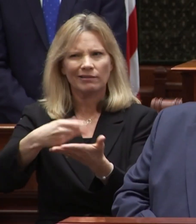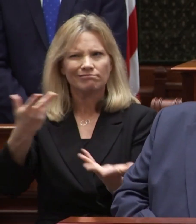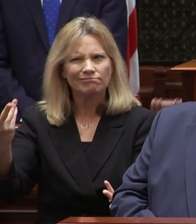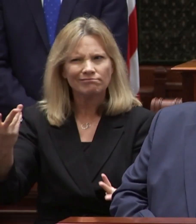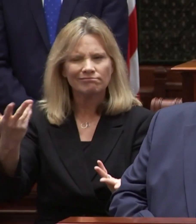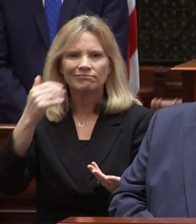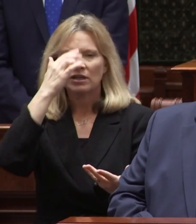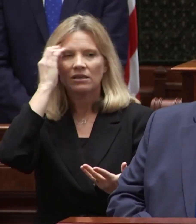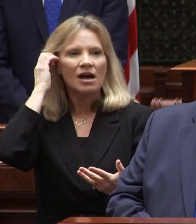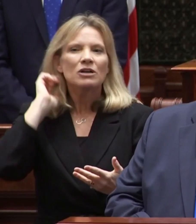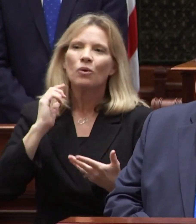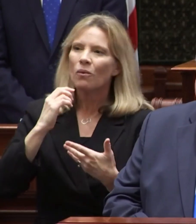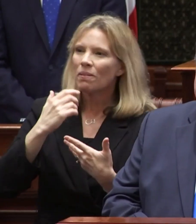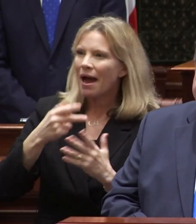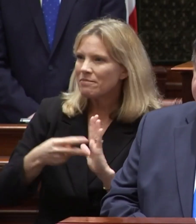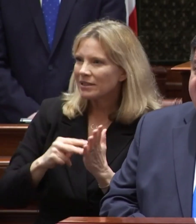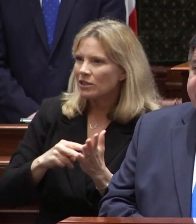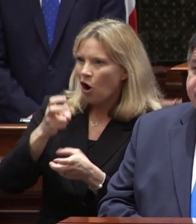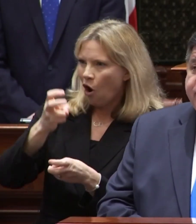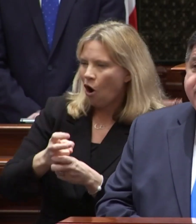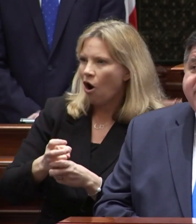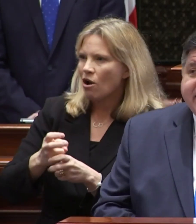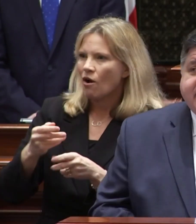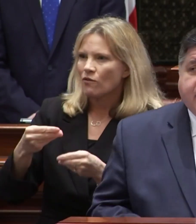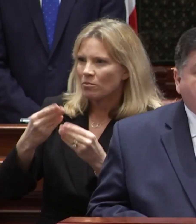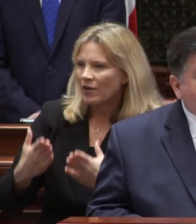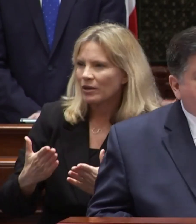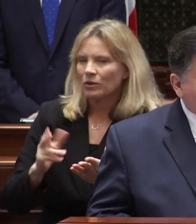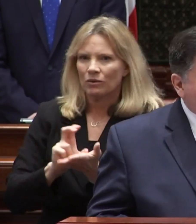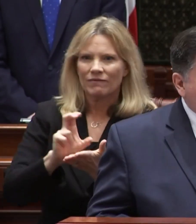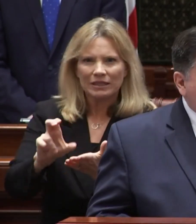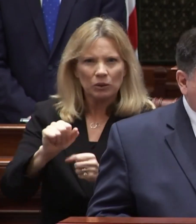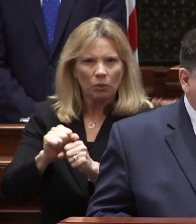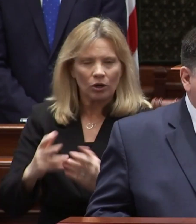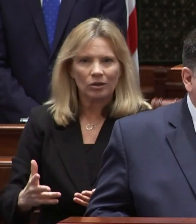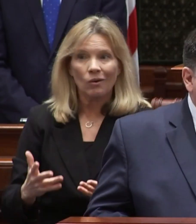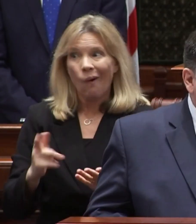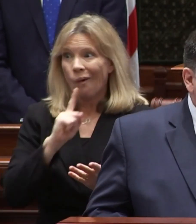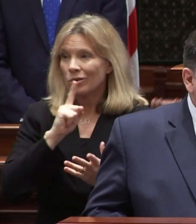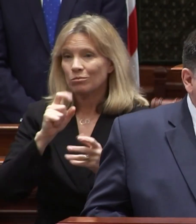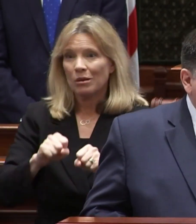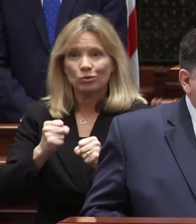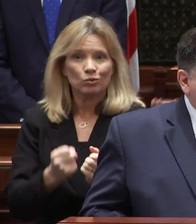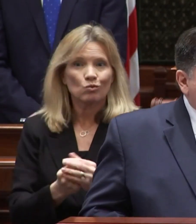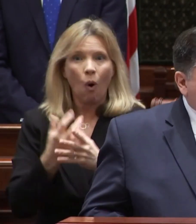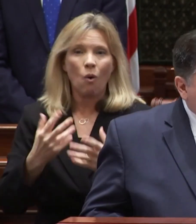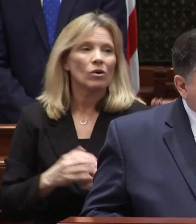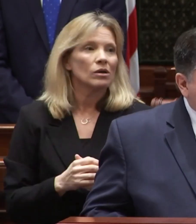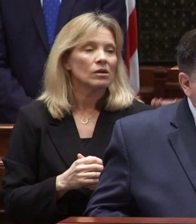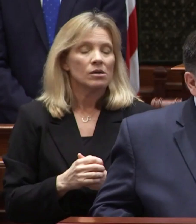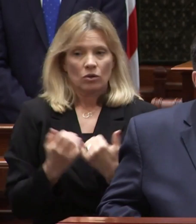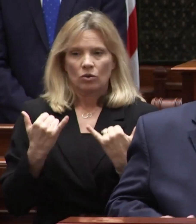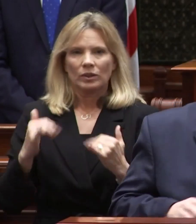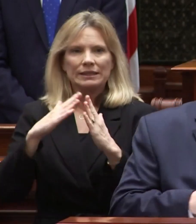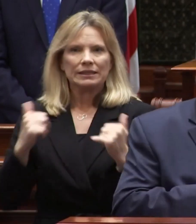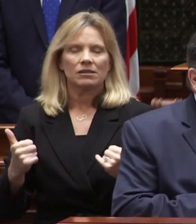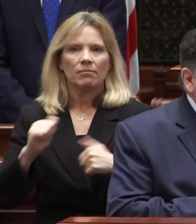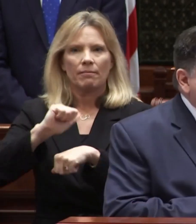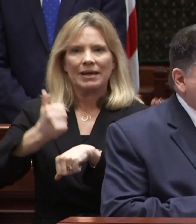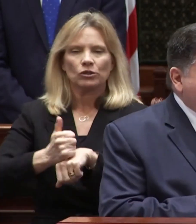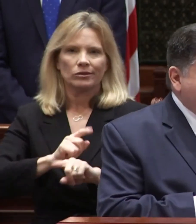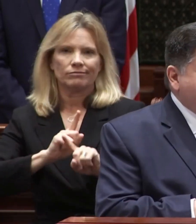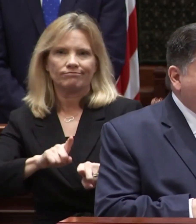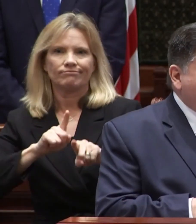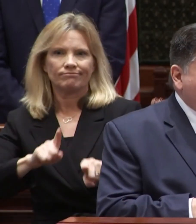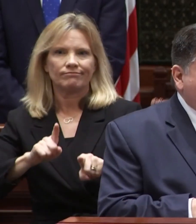and that makes it hard for providers to invest in their workers or to grow the current system is based on